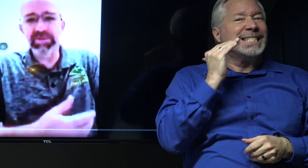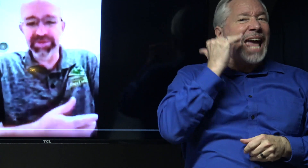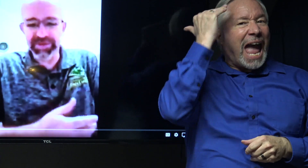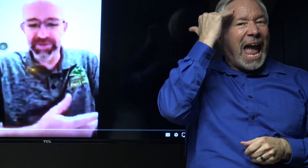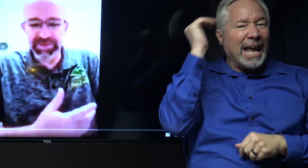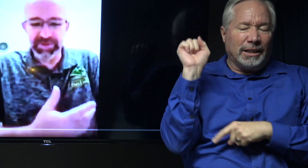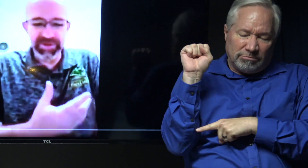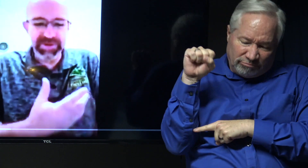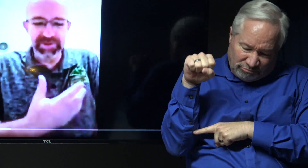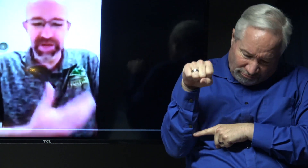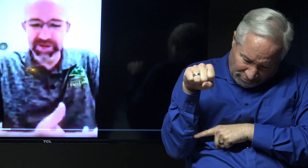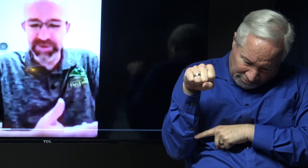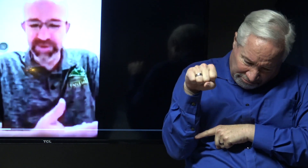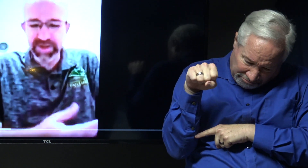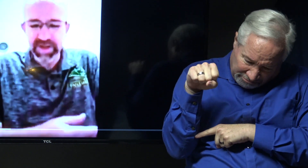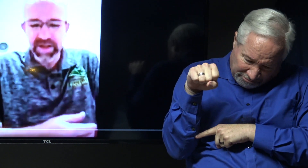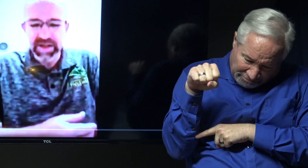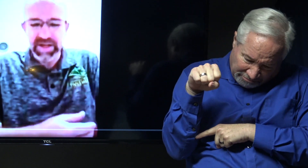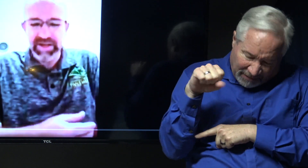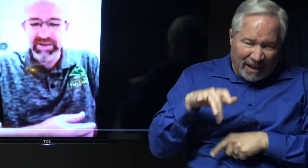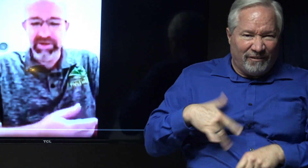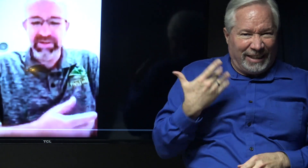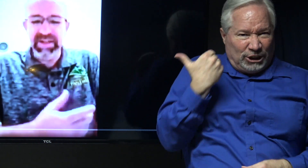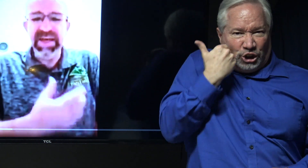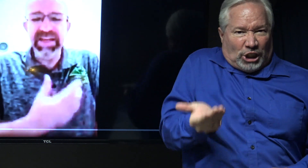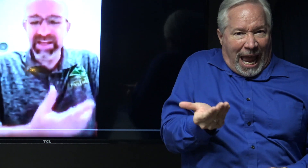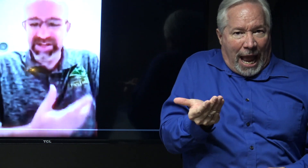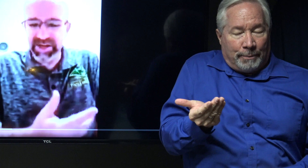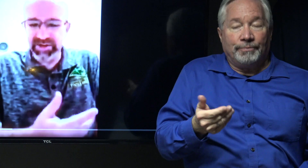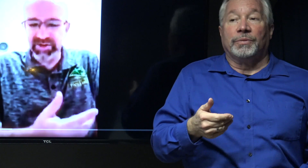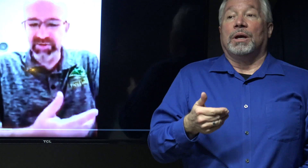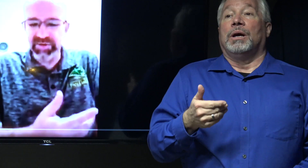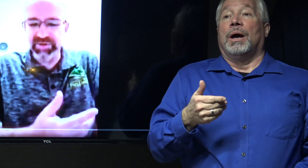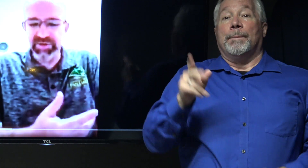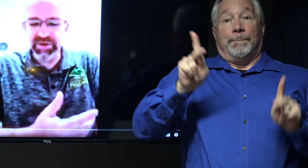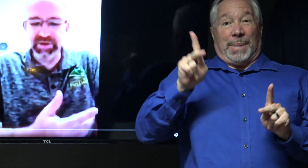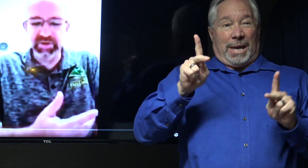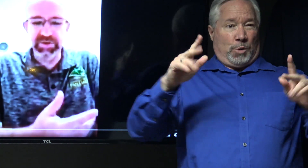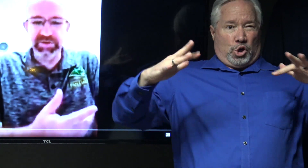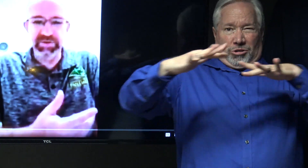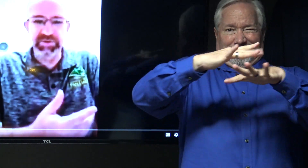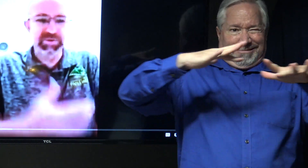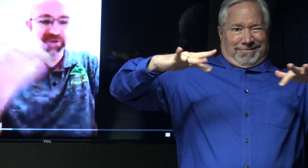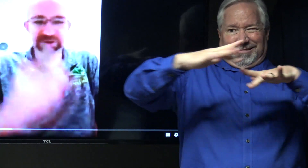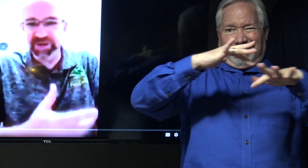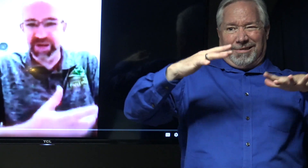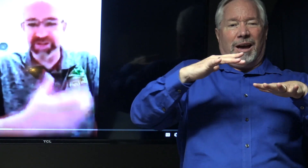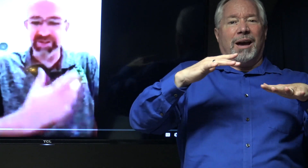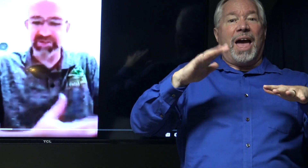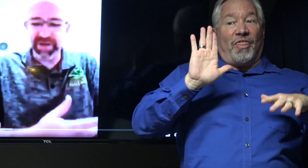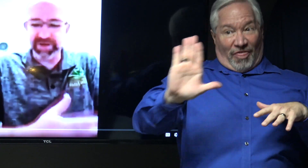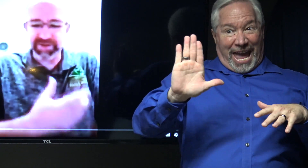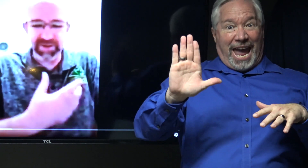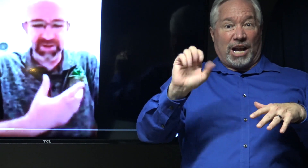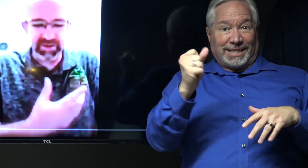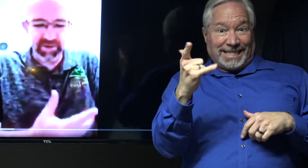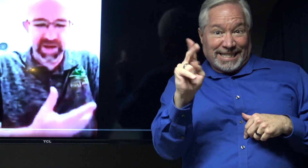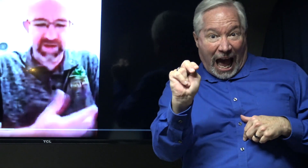the crowd was in a frenzy of hatred. They were even hitting each other with, you know, with their signs and their banners and their